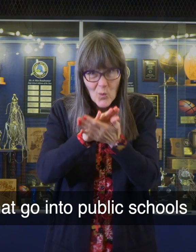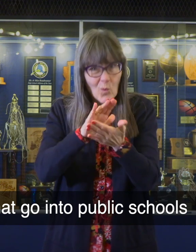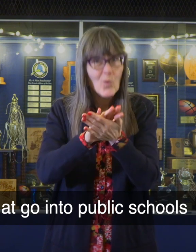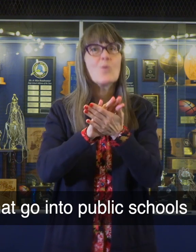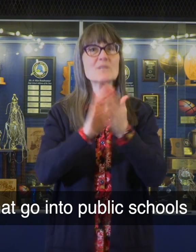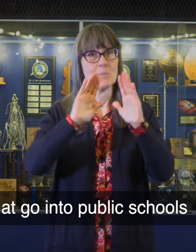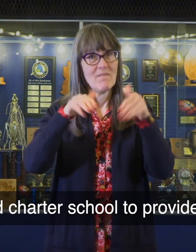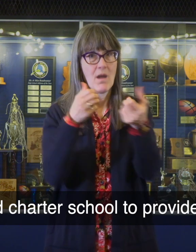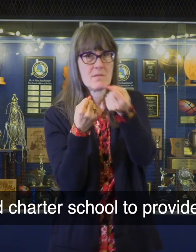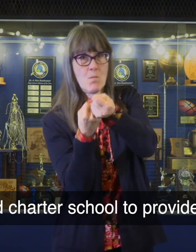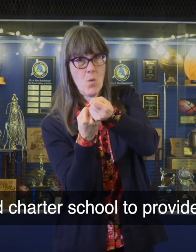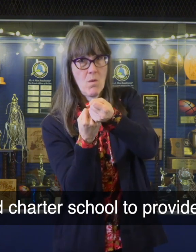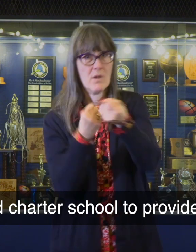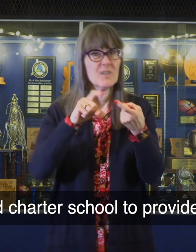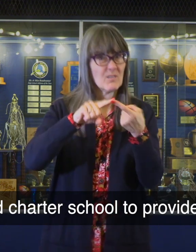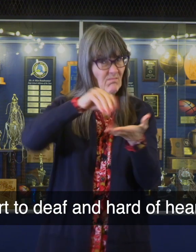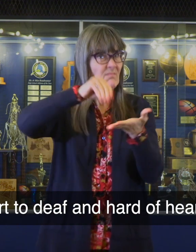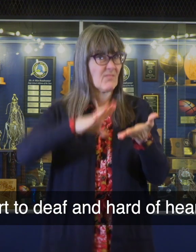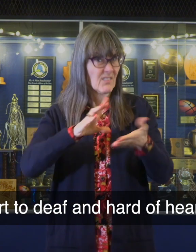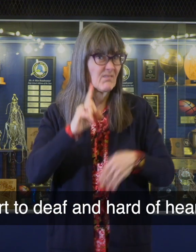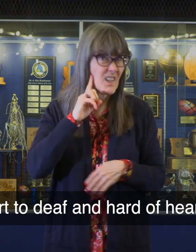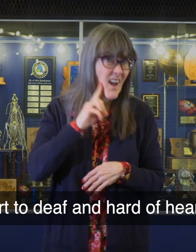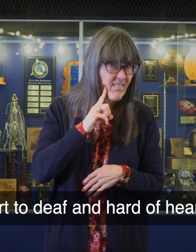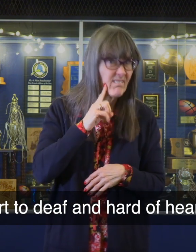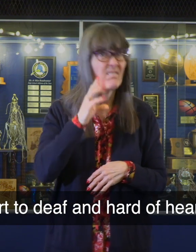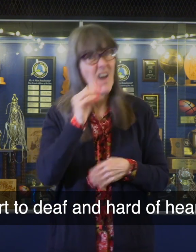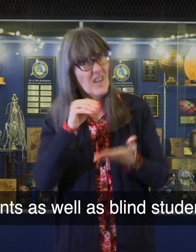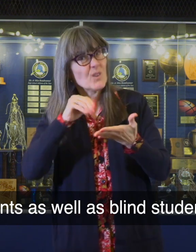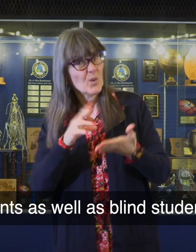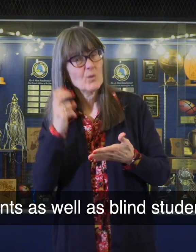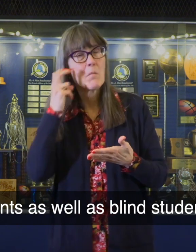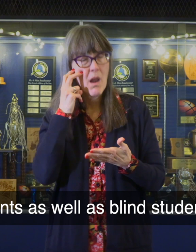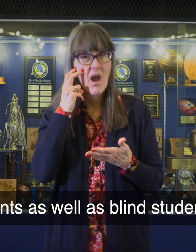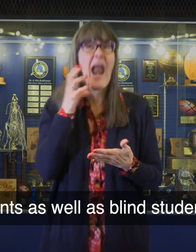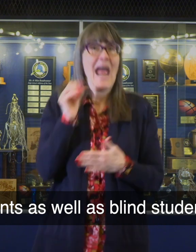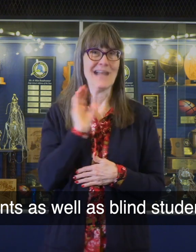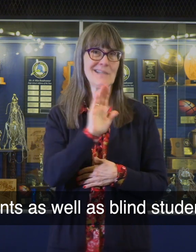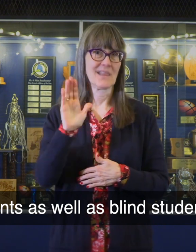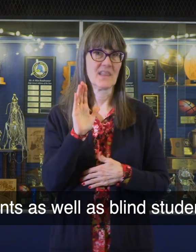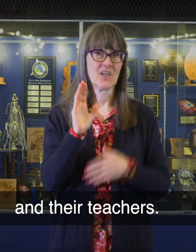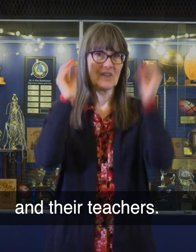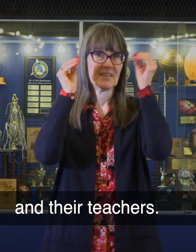schools and charter schools to provide support to deaf and hard of hearing students, as well as blind students and their teachers.